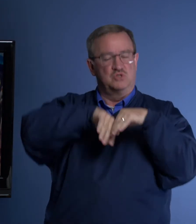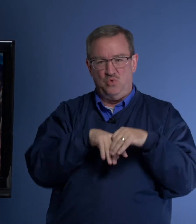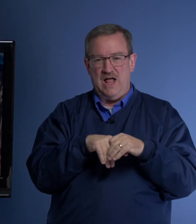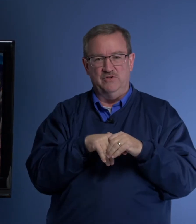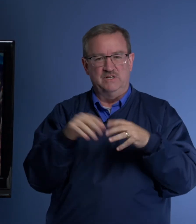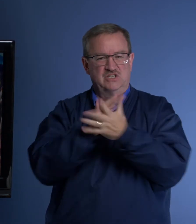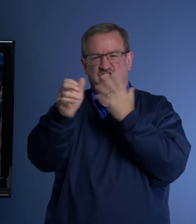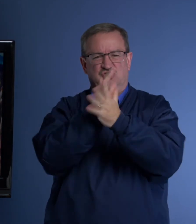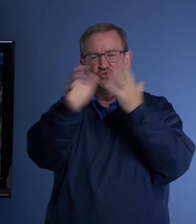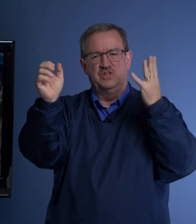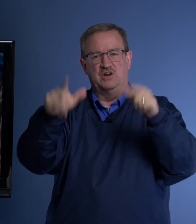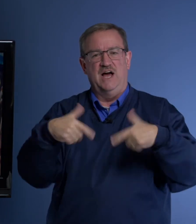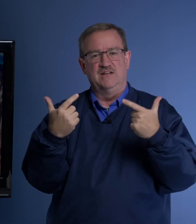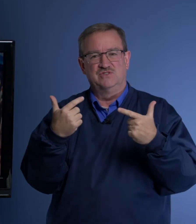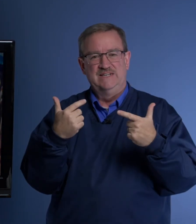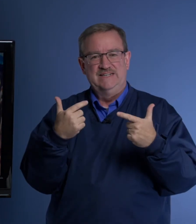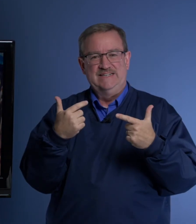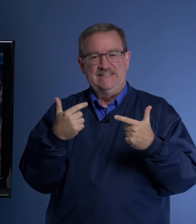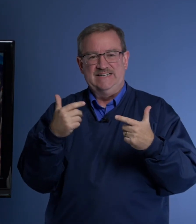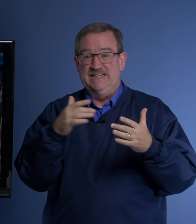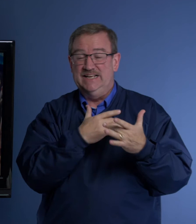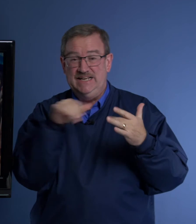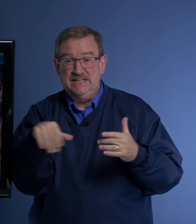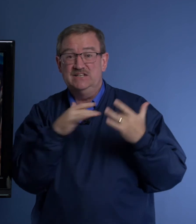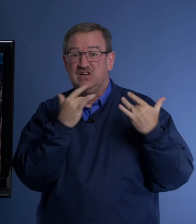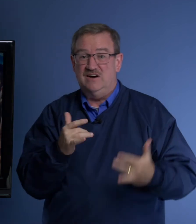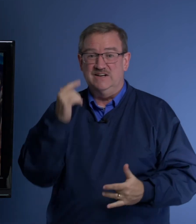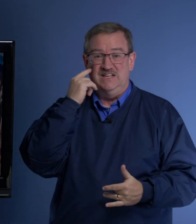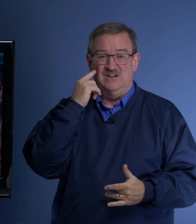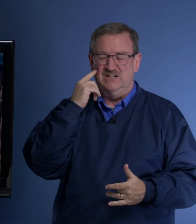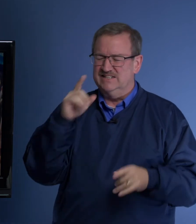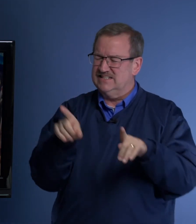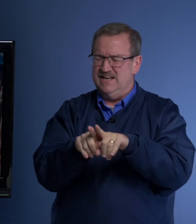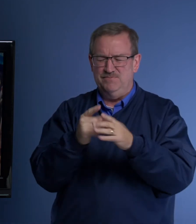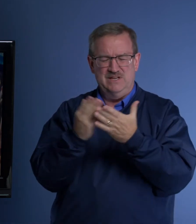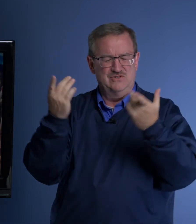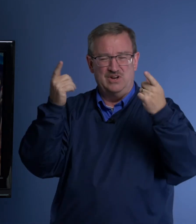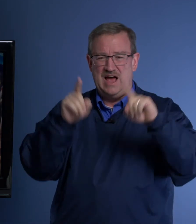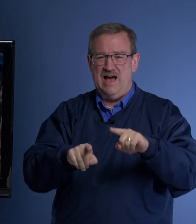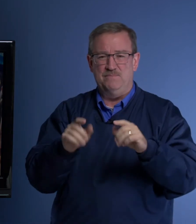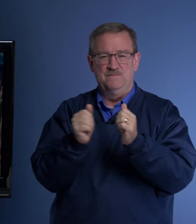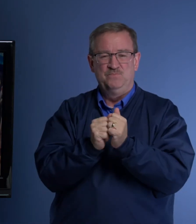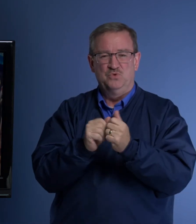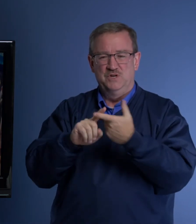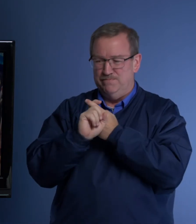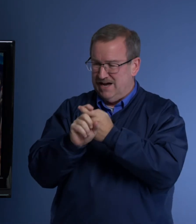swallow them and just destroy their lives. And in his heart, he thought the same thing is going to happen with my